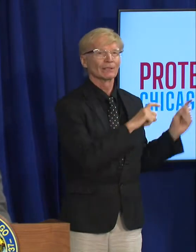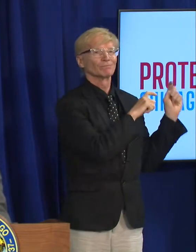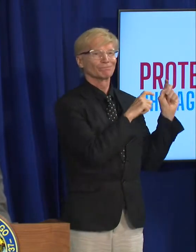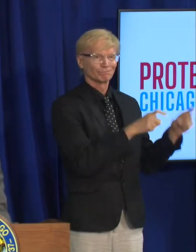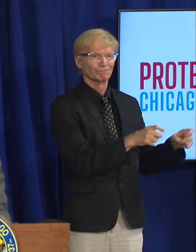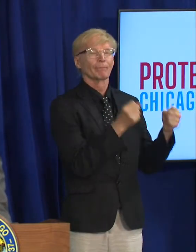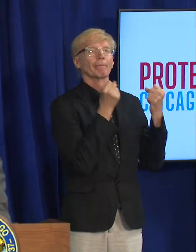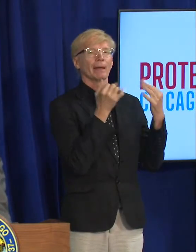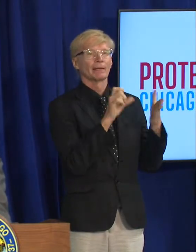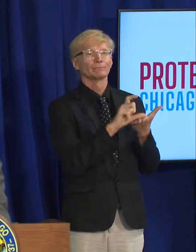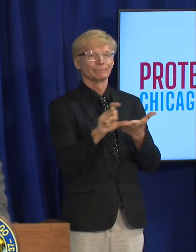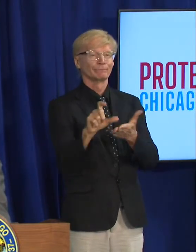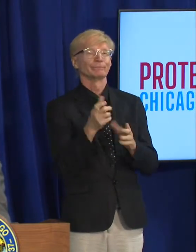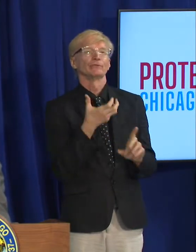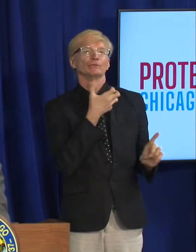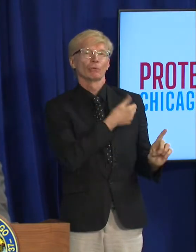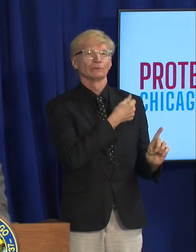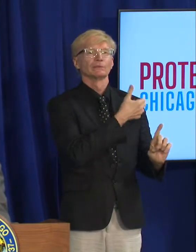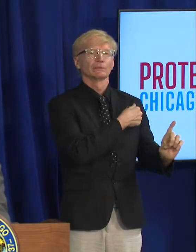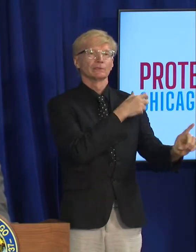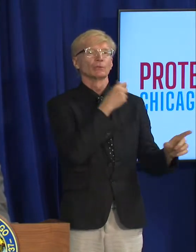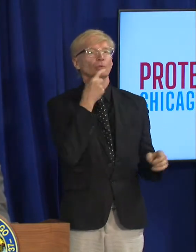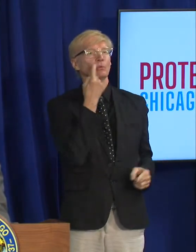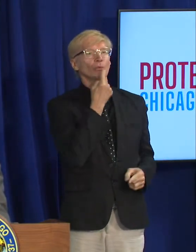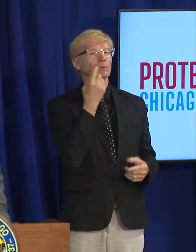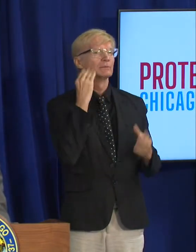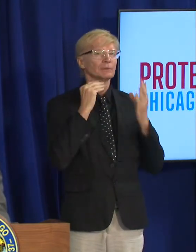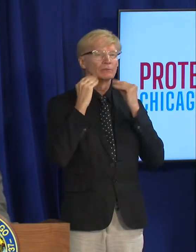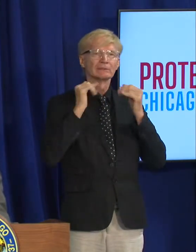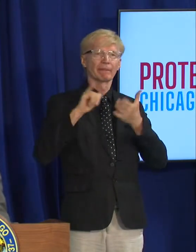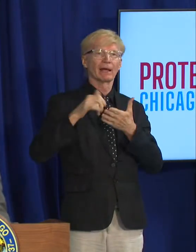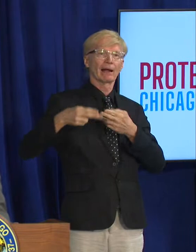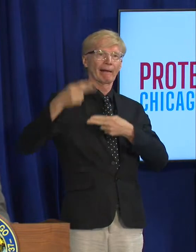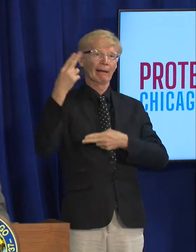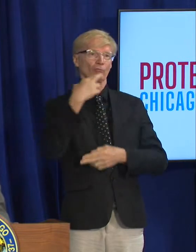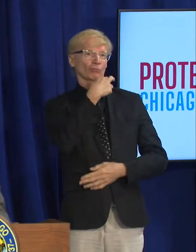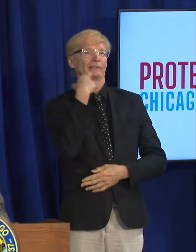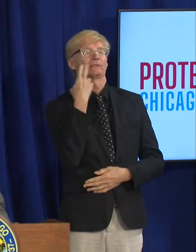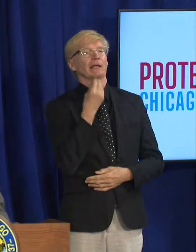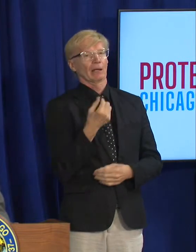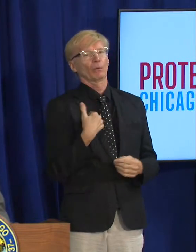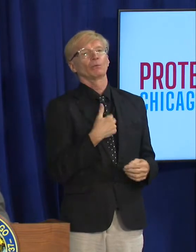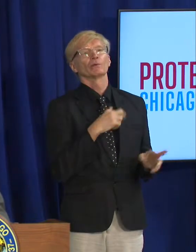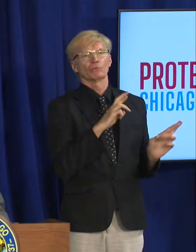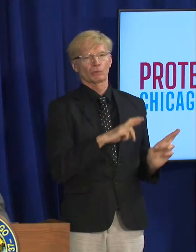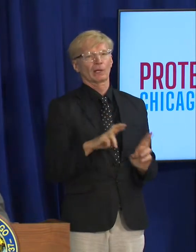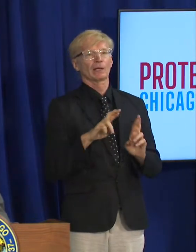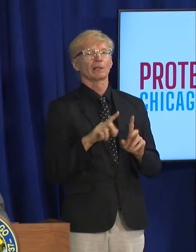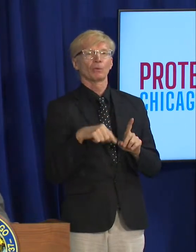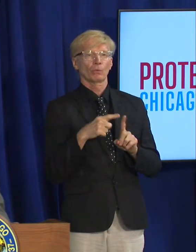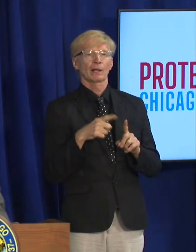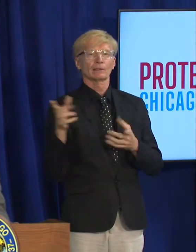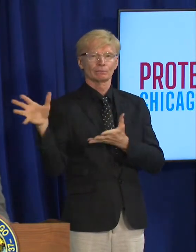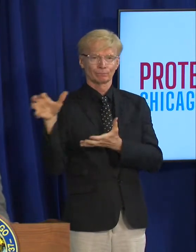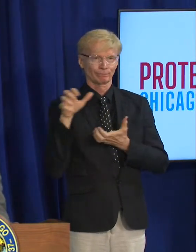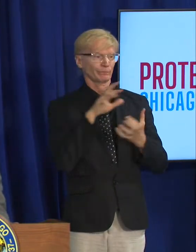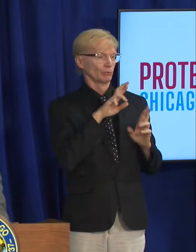vaccine doses to those at highest risk and we are positioned to deliver many more as supply increases